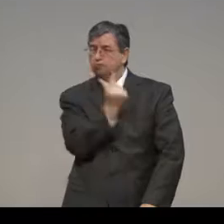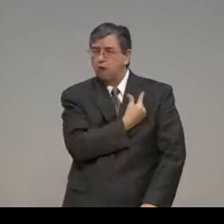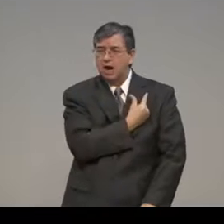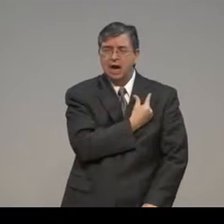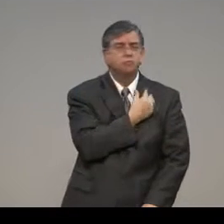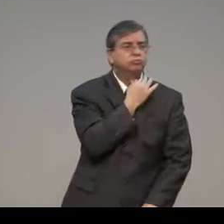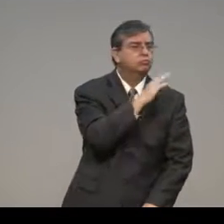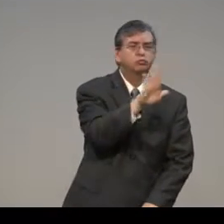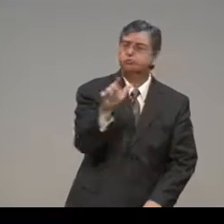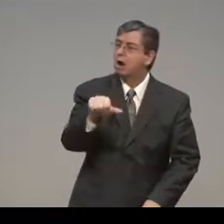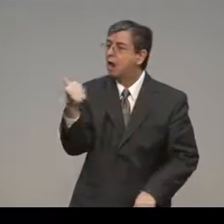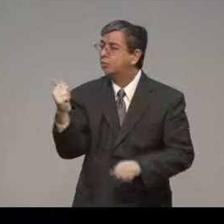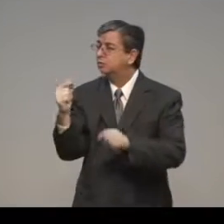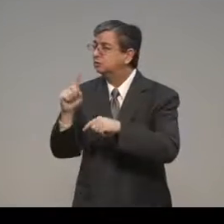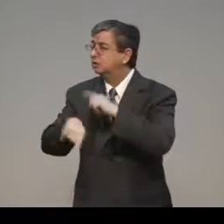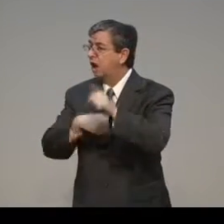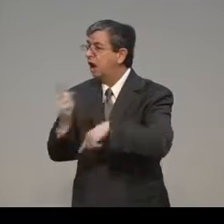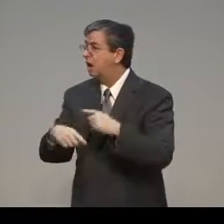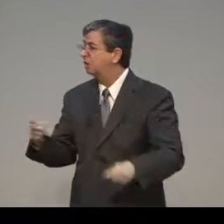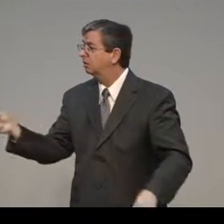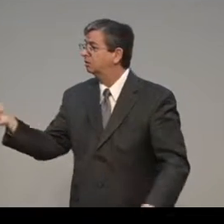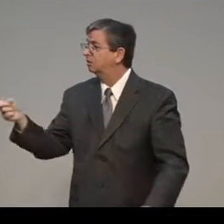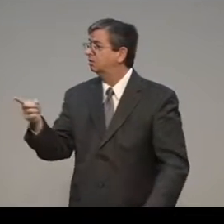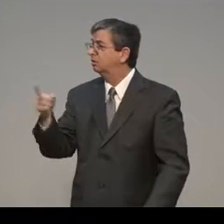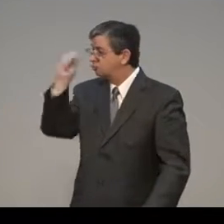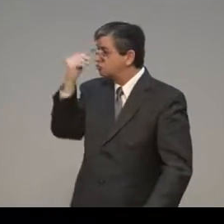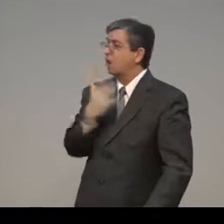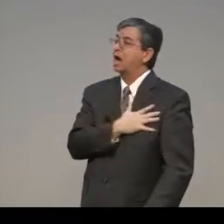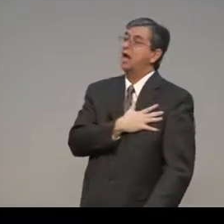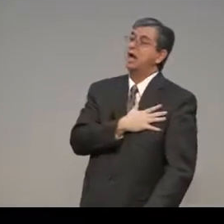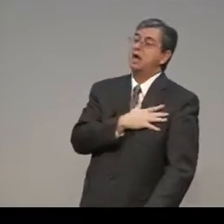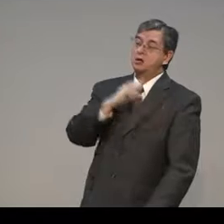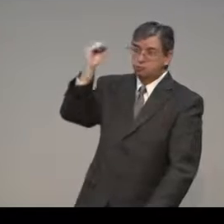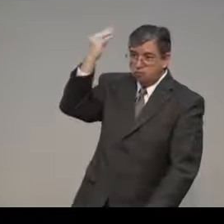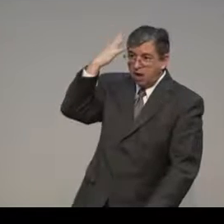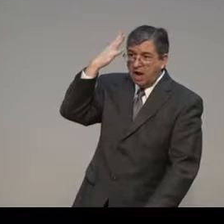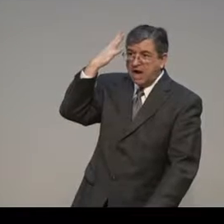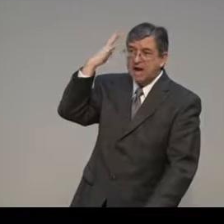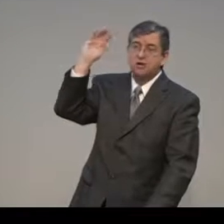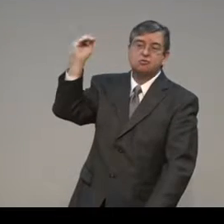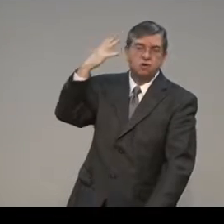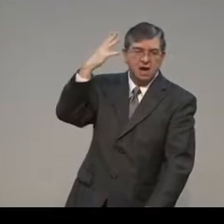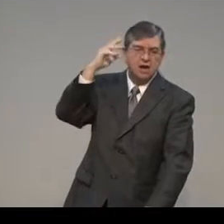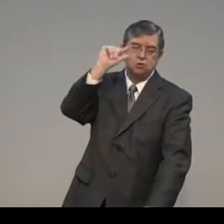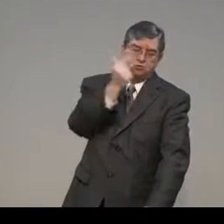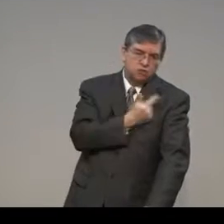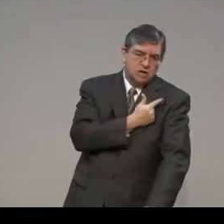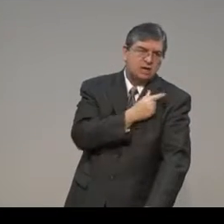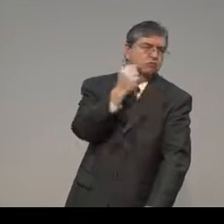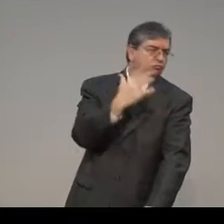The word grace, when people sign it, I've noticed that there are several different ways that people express that in sign